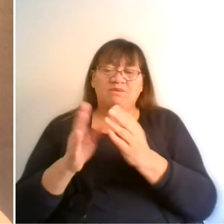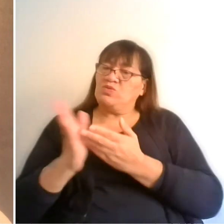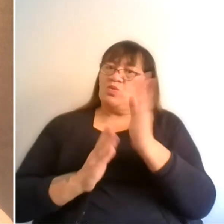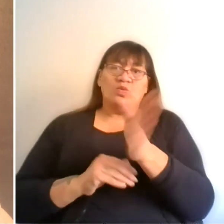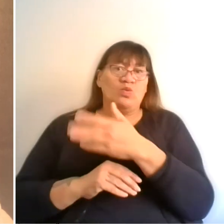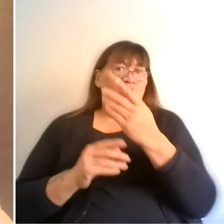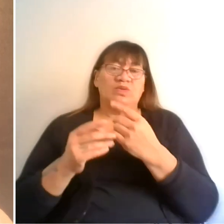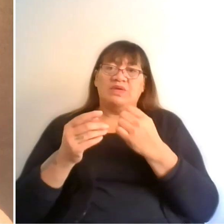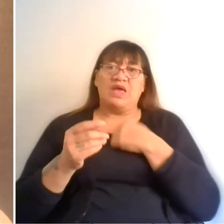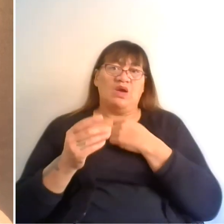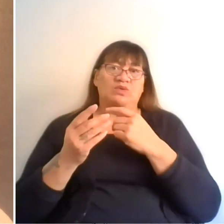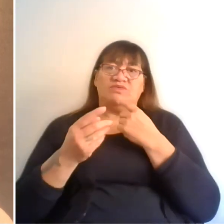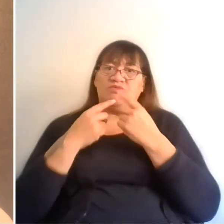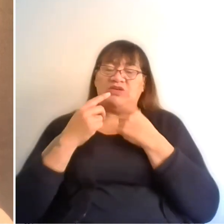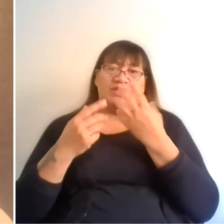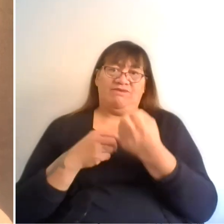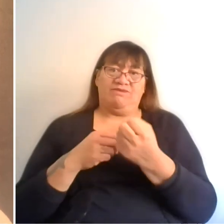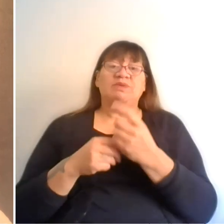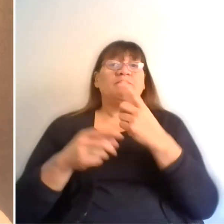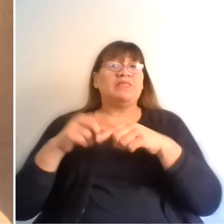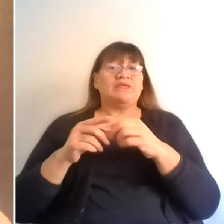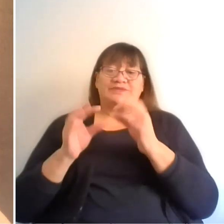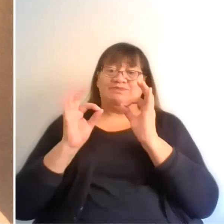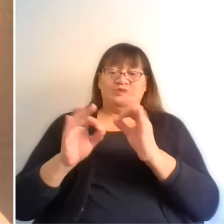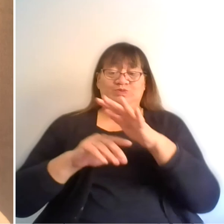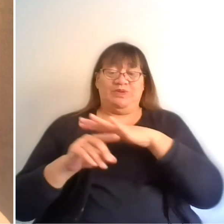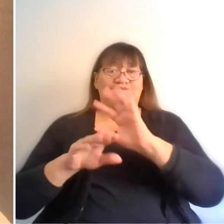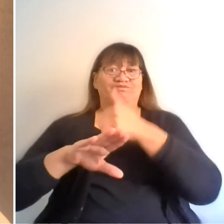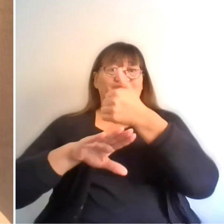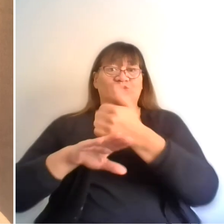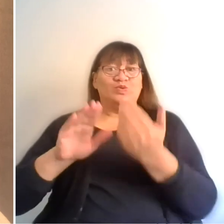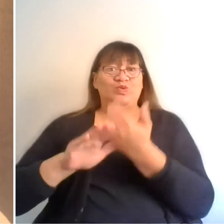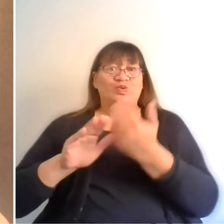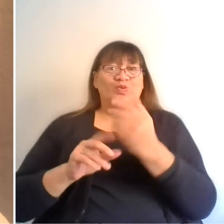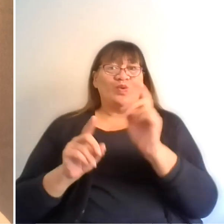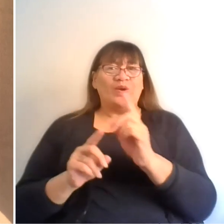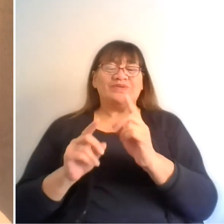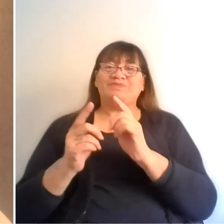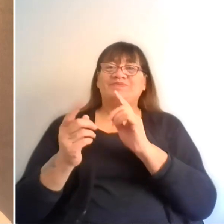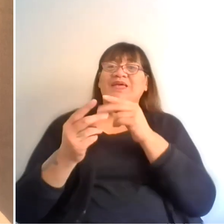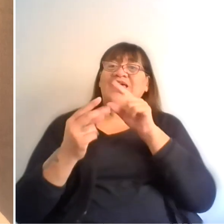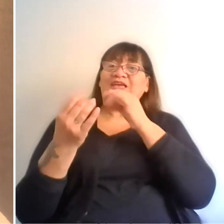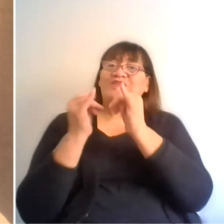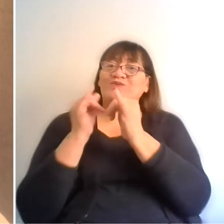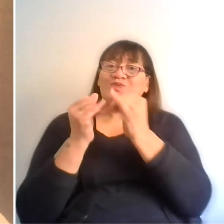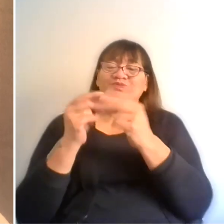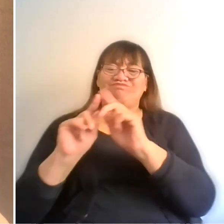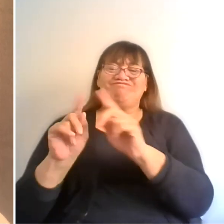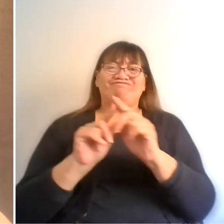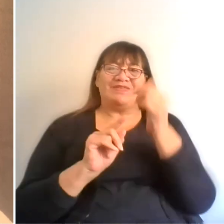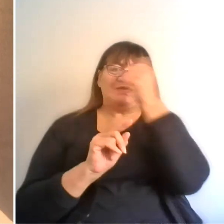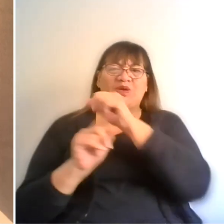messages. And we have a special place that we've just created and it's kōrero with some experts. So the Māori doctors,